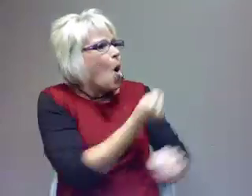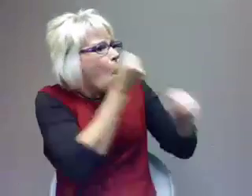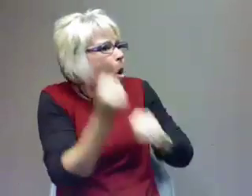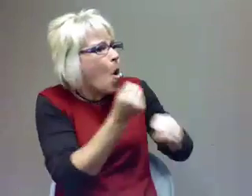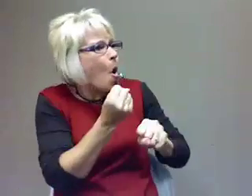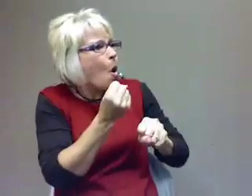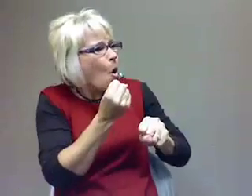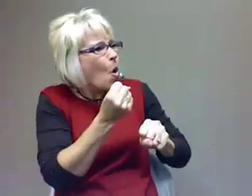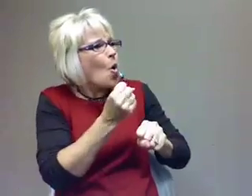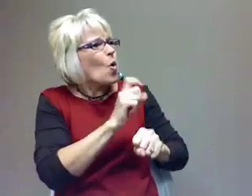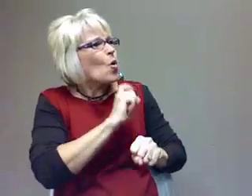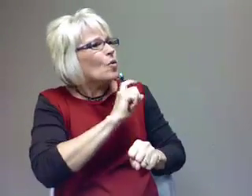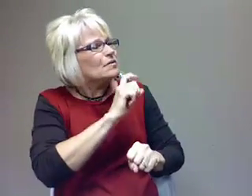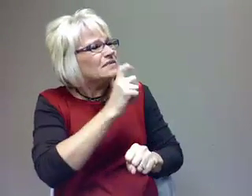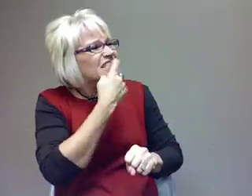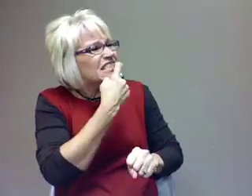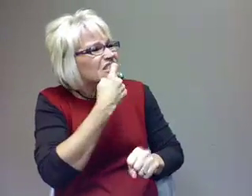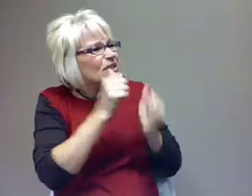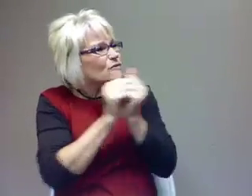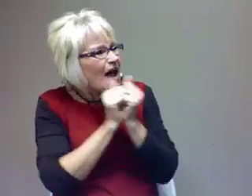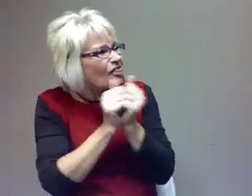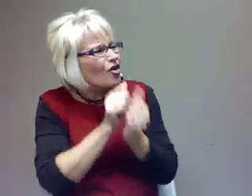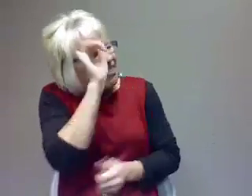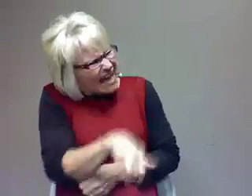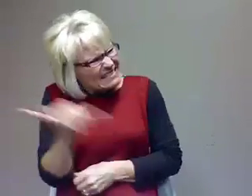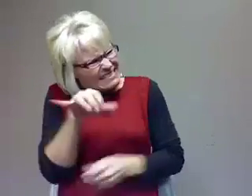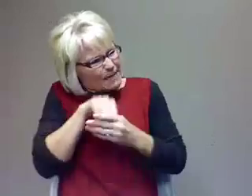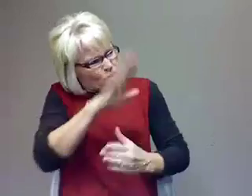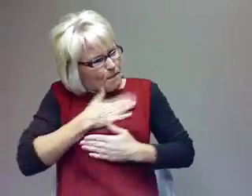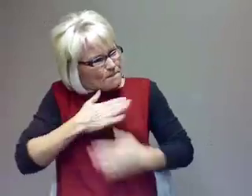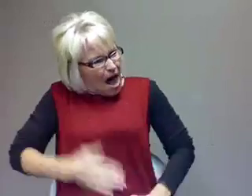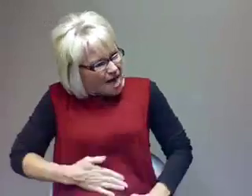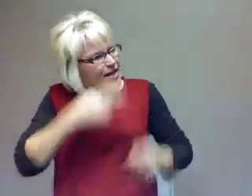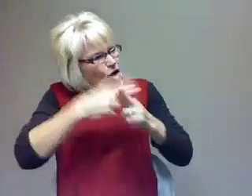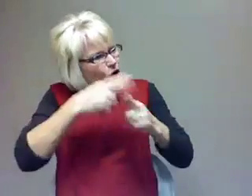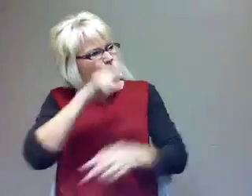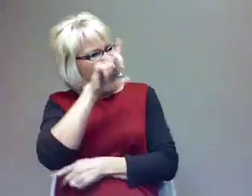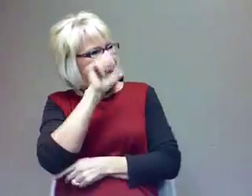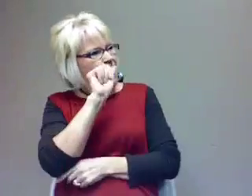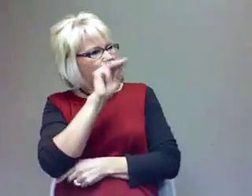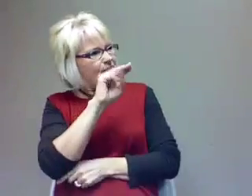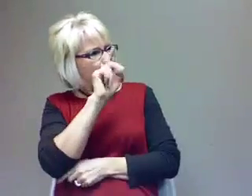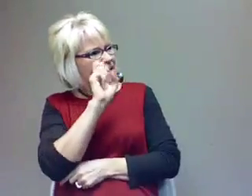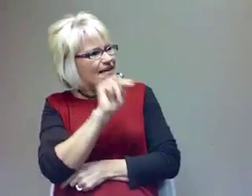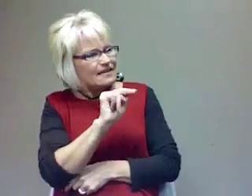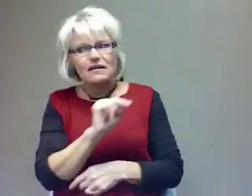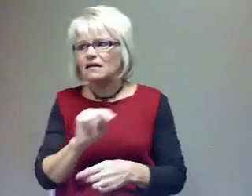body, Louie. It's laminin. You've got to tell them about laminin. And I'm like, I promise you, I'm going home and